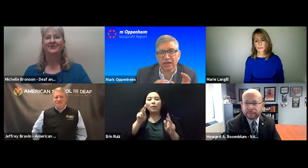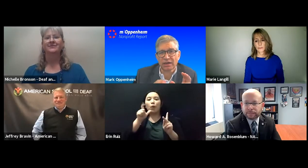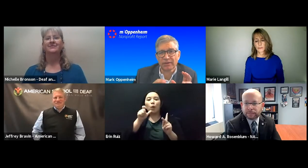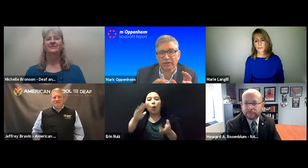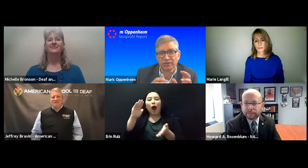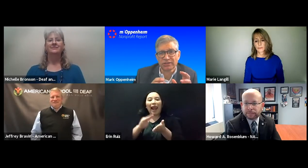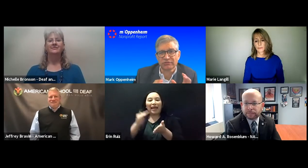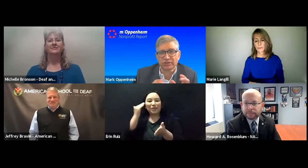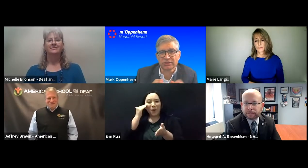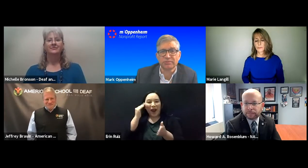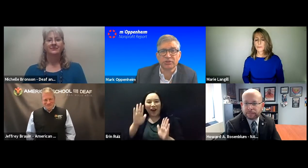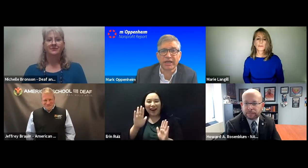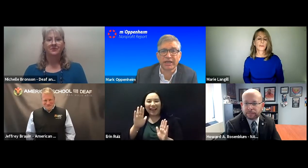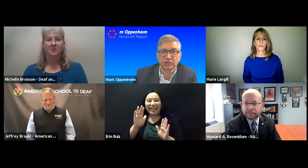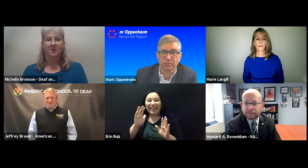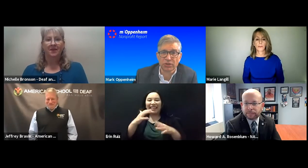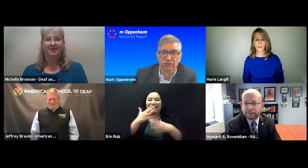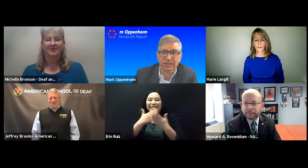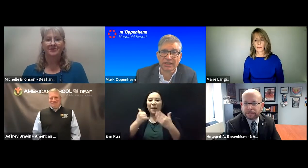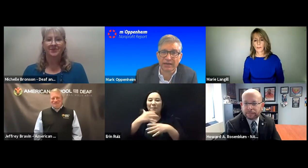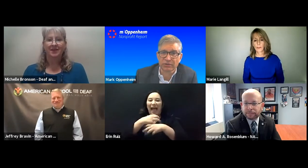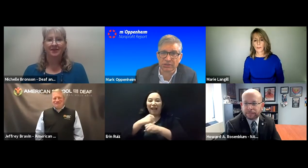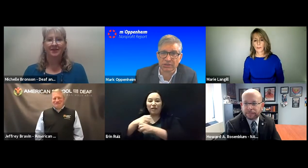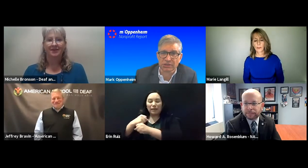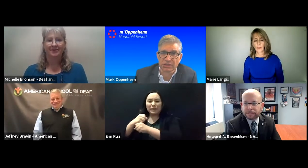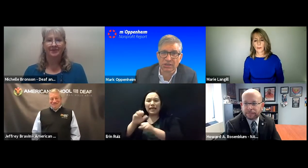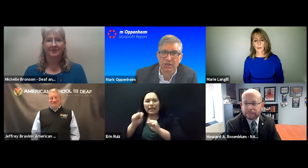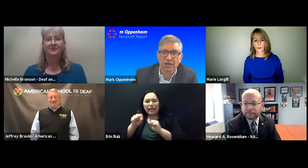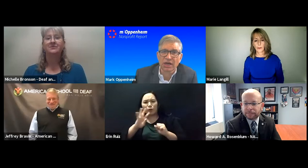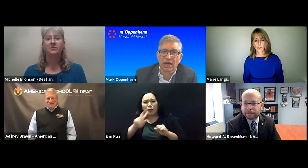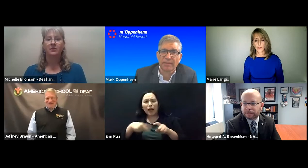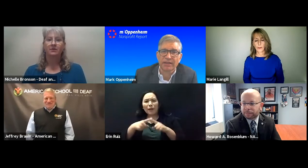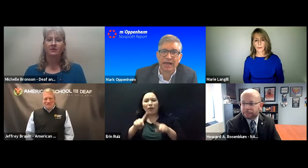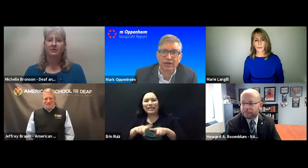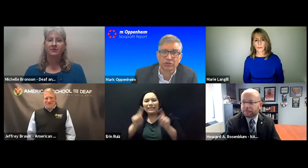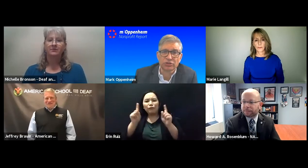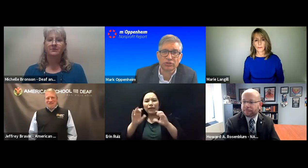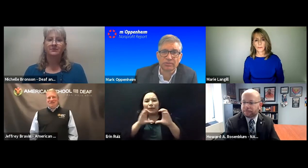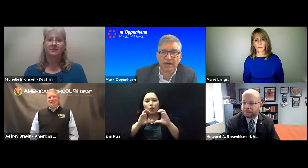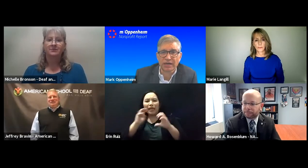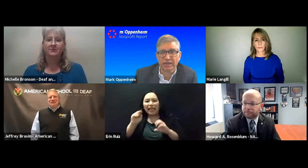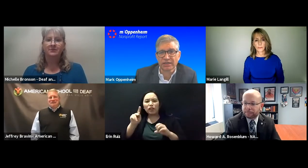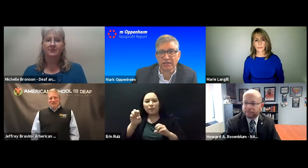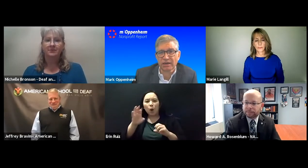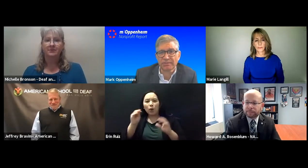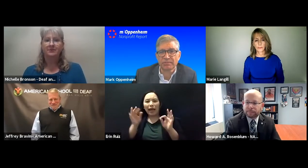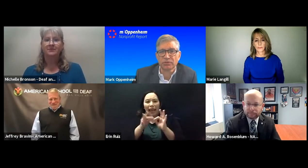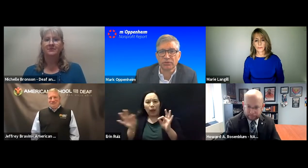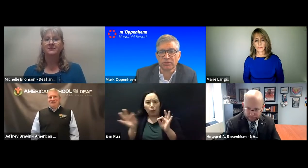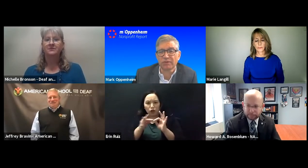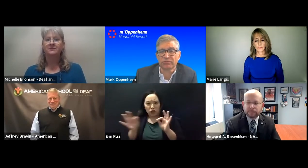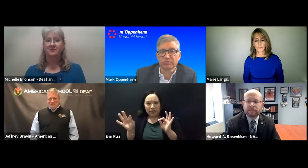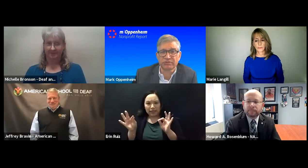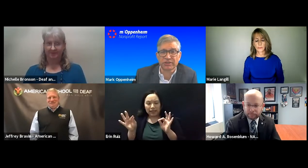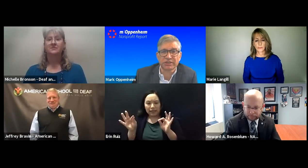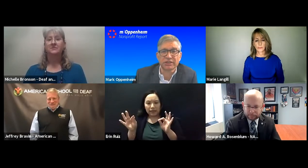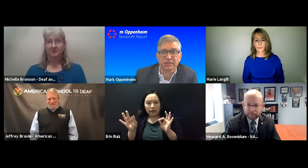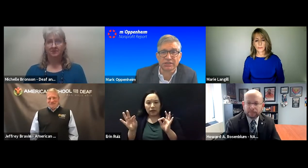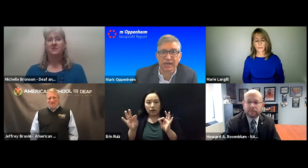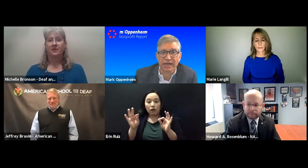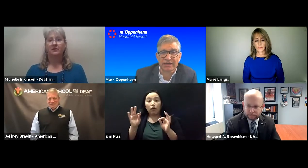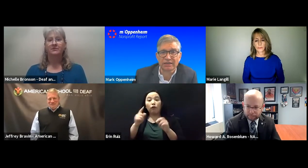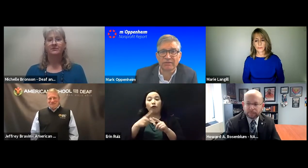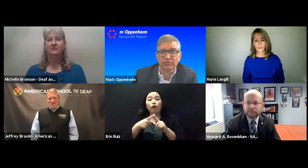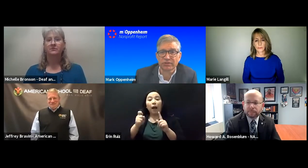about the different communication modes and languages that are used by people who come from different